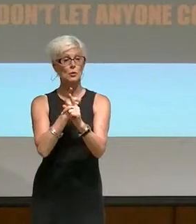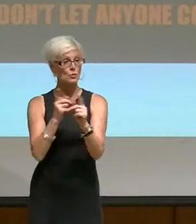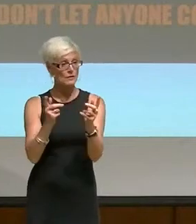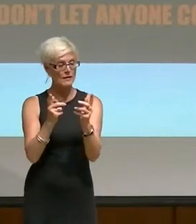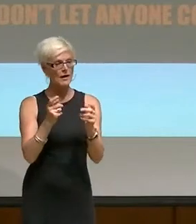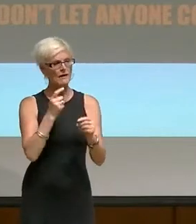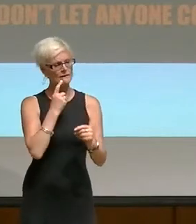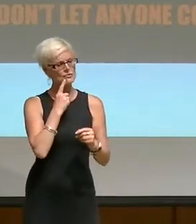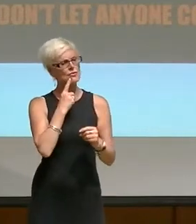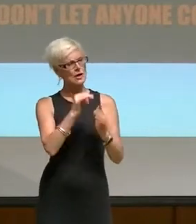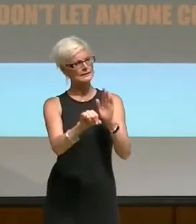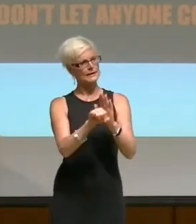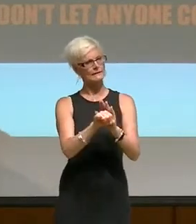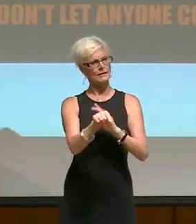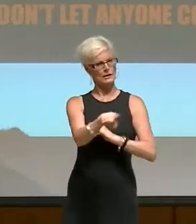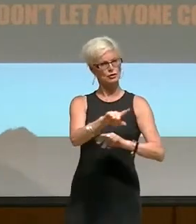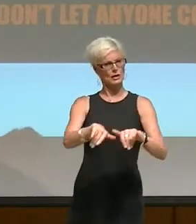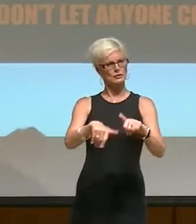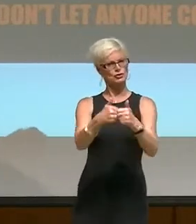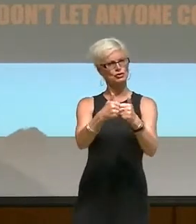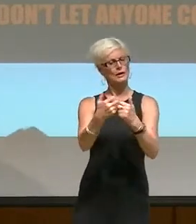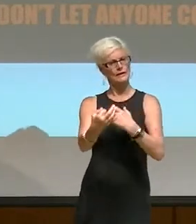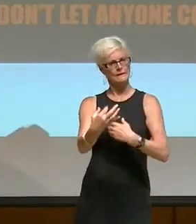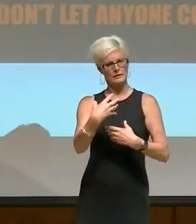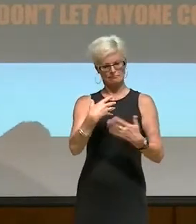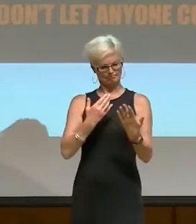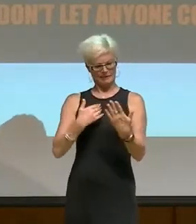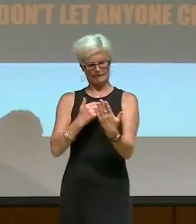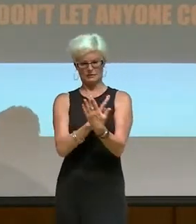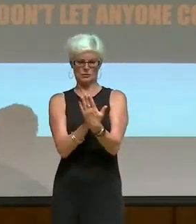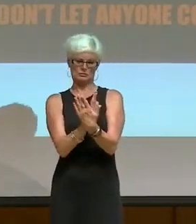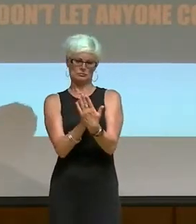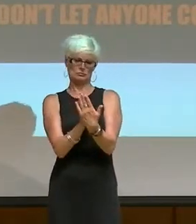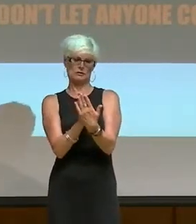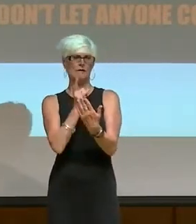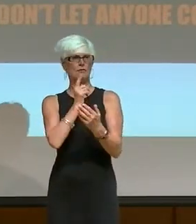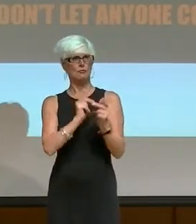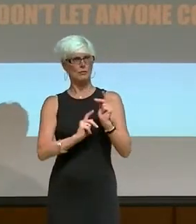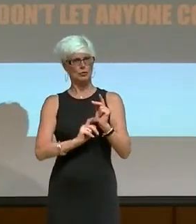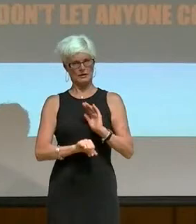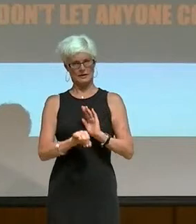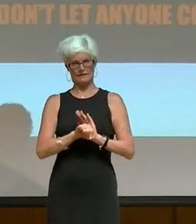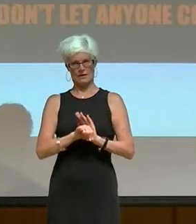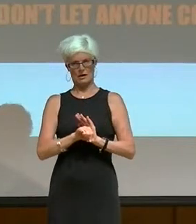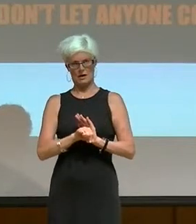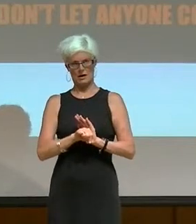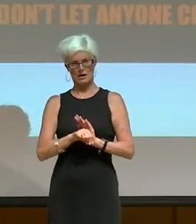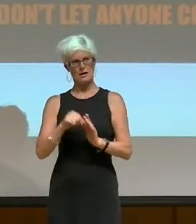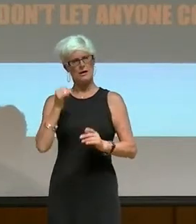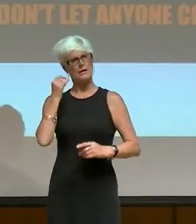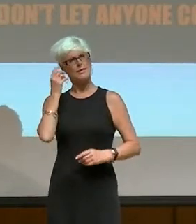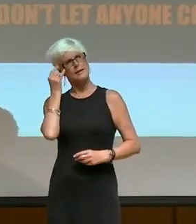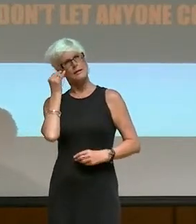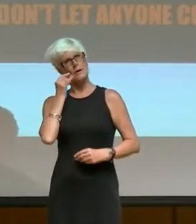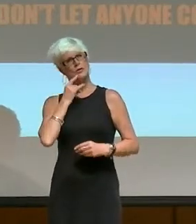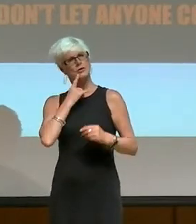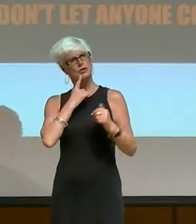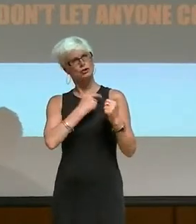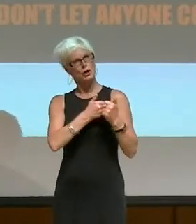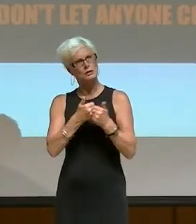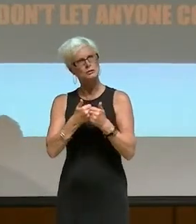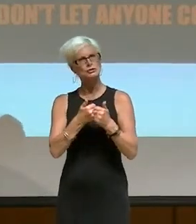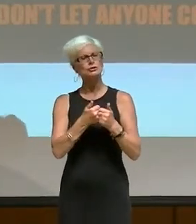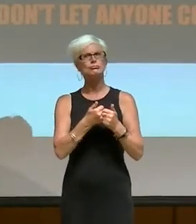facing asexual spectrum and asexual identified individuals, considering what challenges and opportunities are